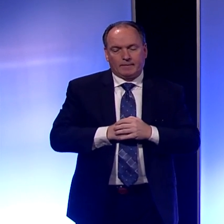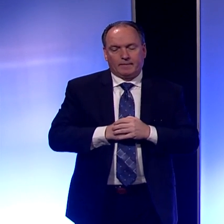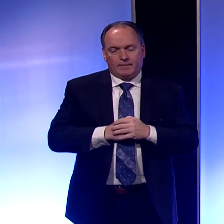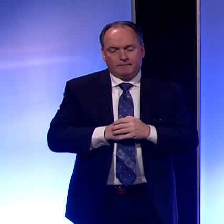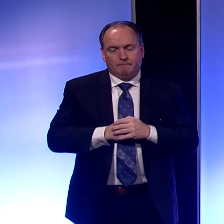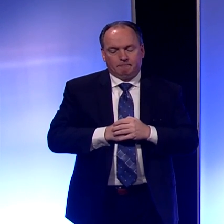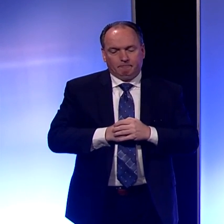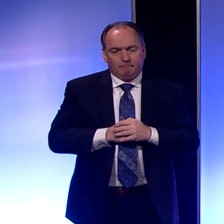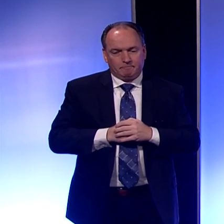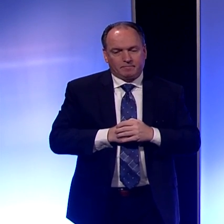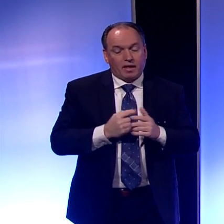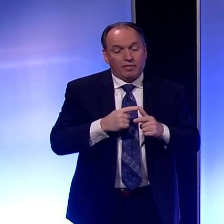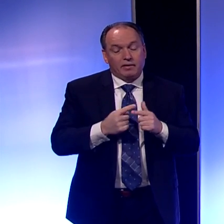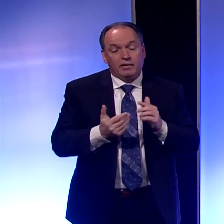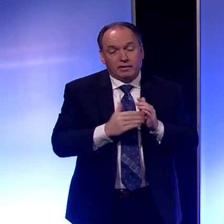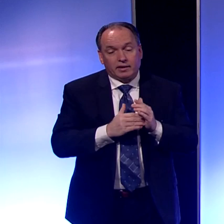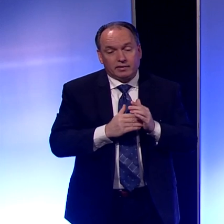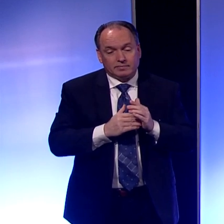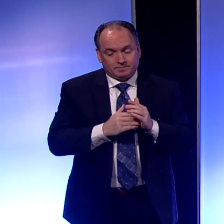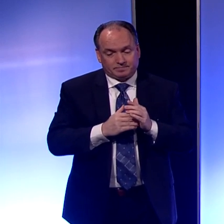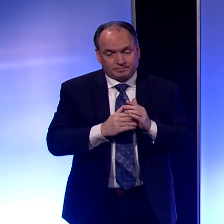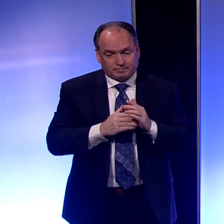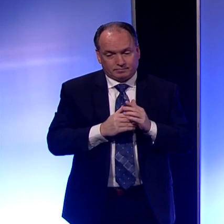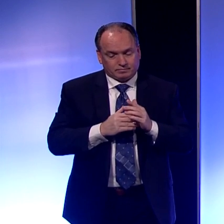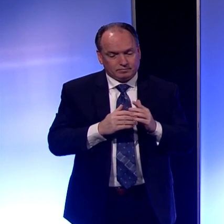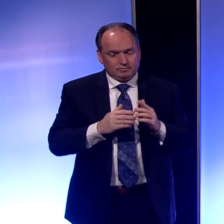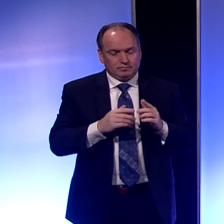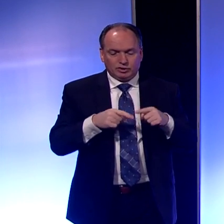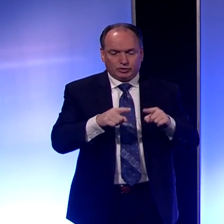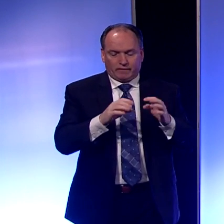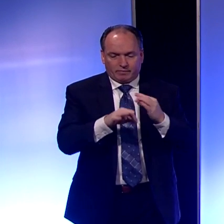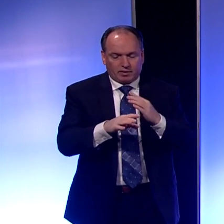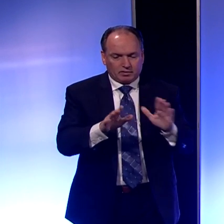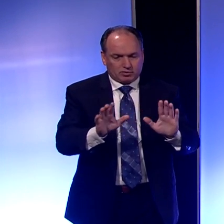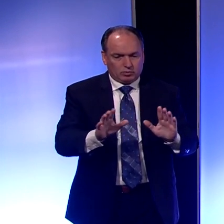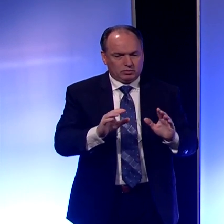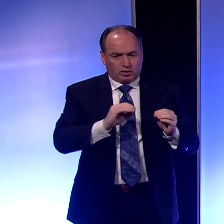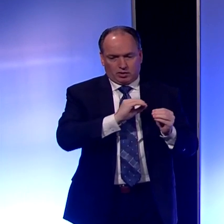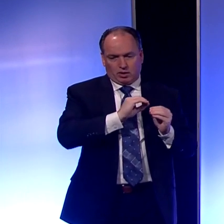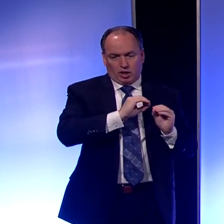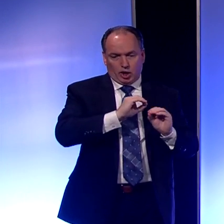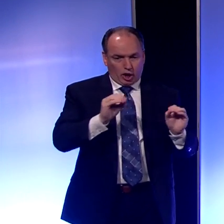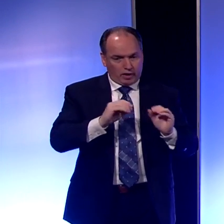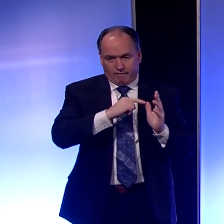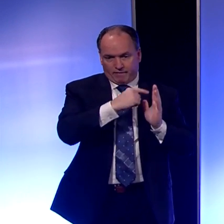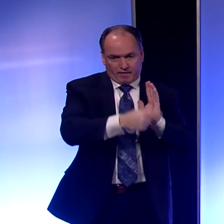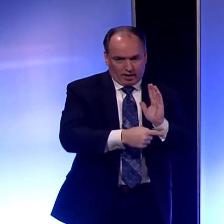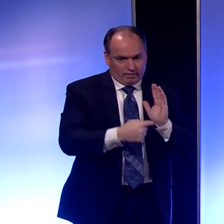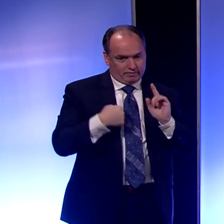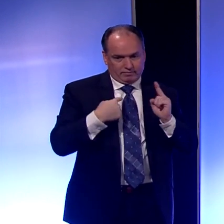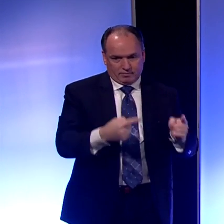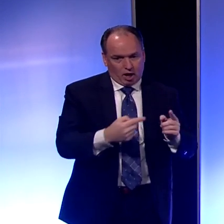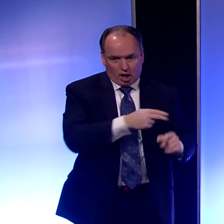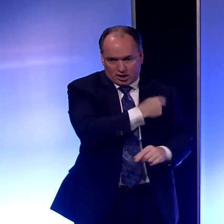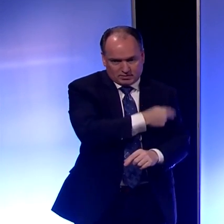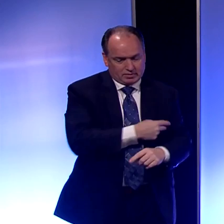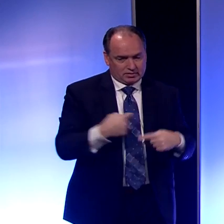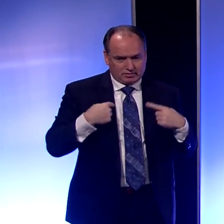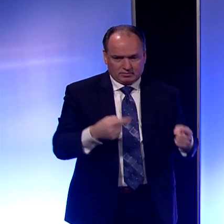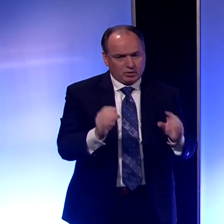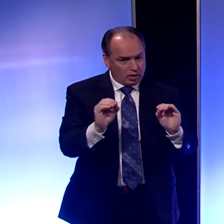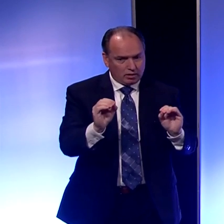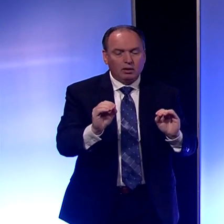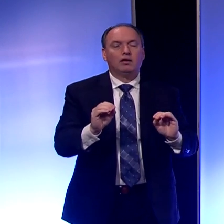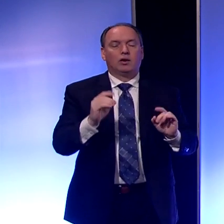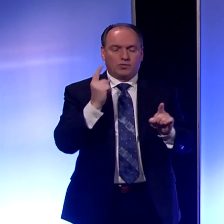And then, and again, and this is when we were having some feedback to this. None of the five have been, just an update, none of the five have been hospitalized? None of the five have